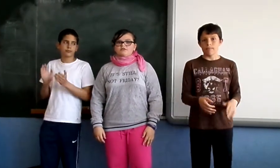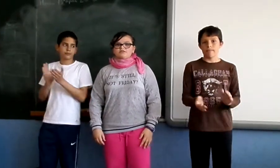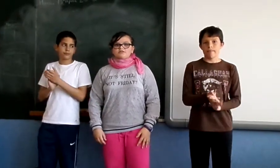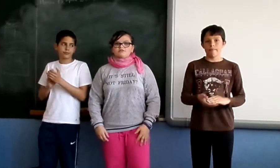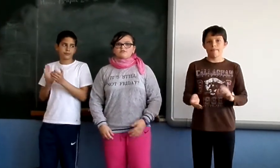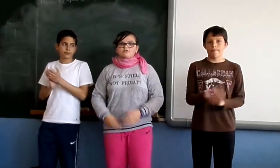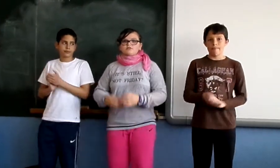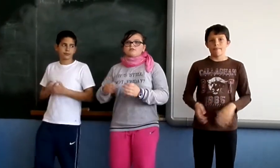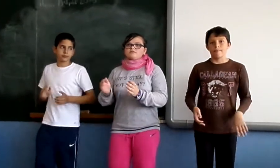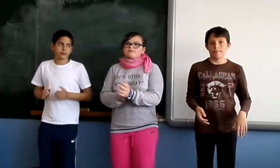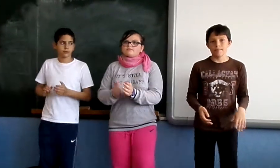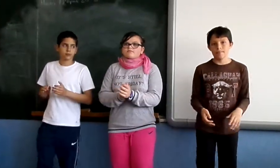juice.